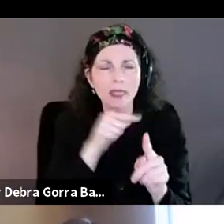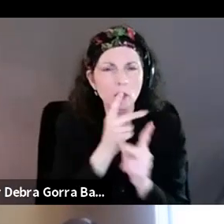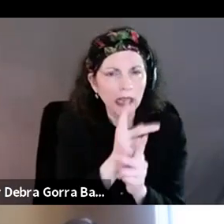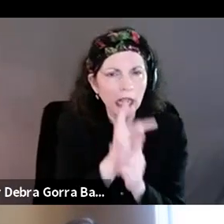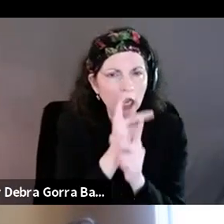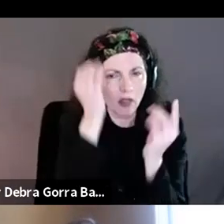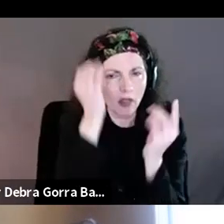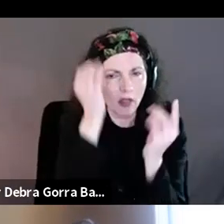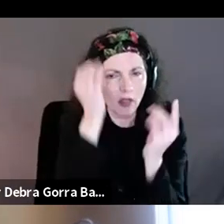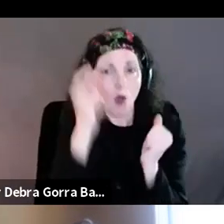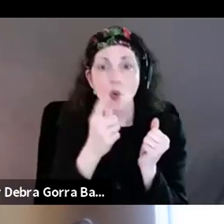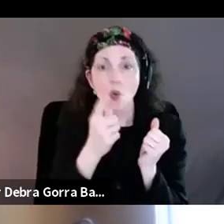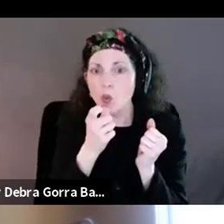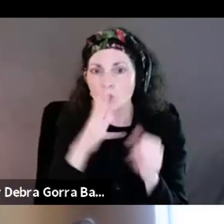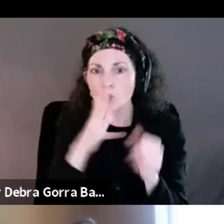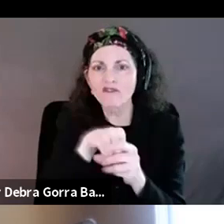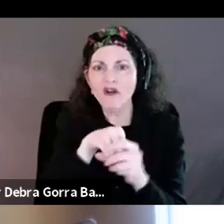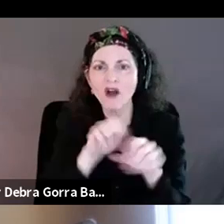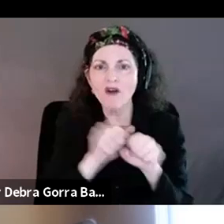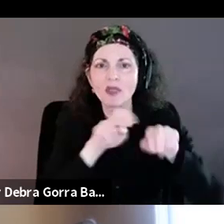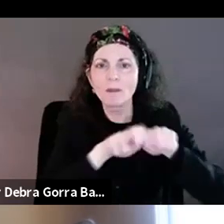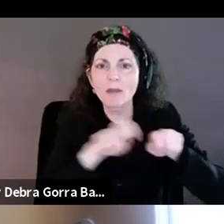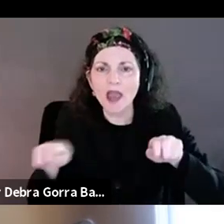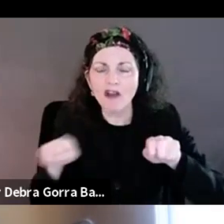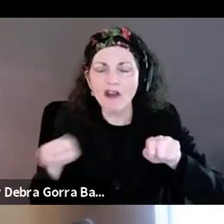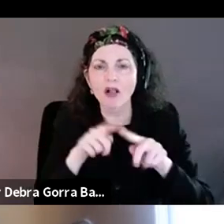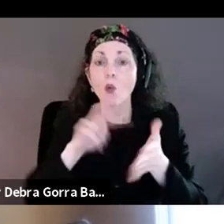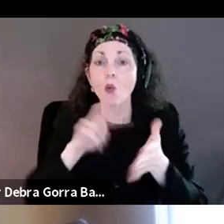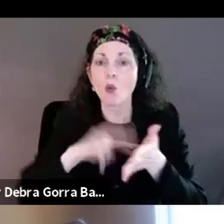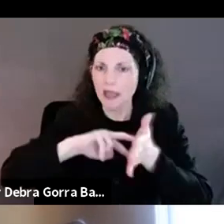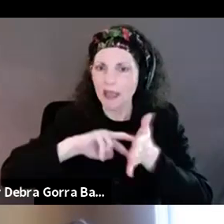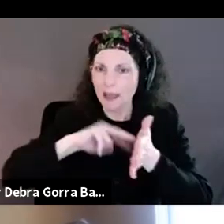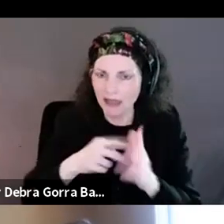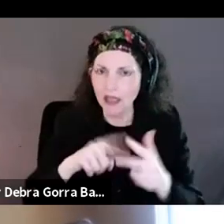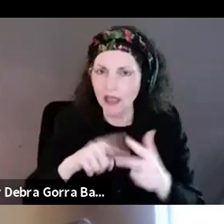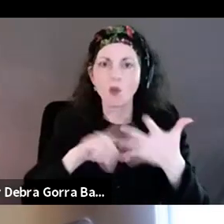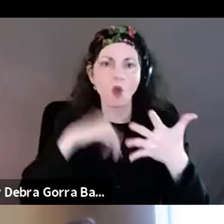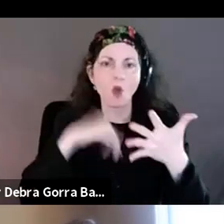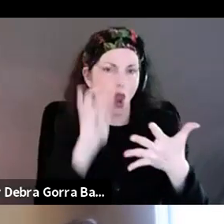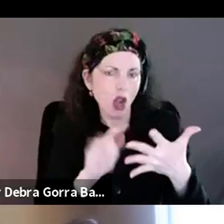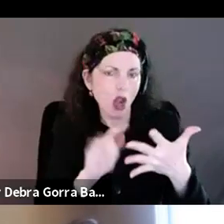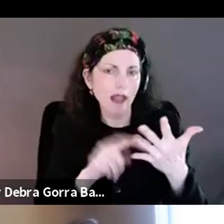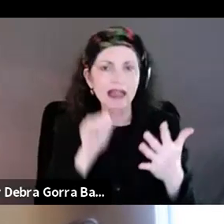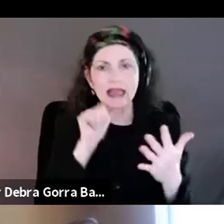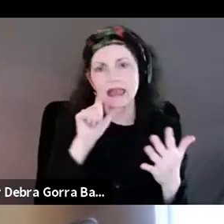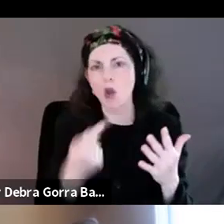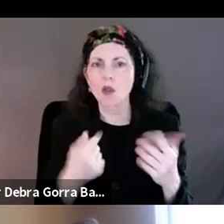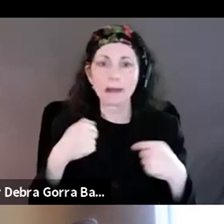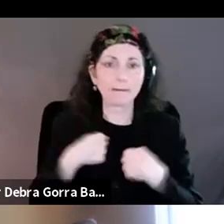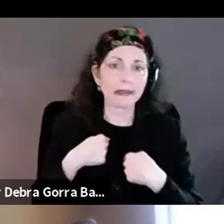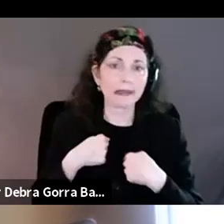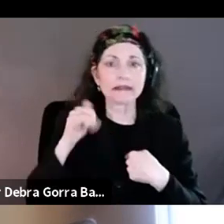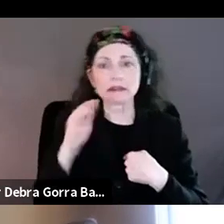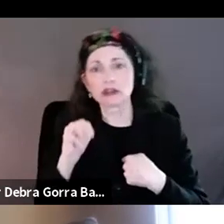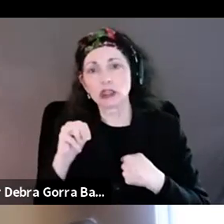on the panel and what is that going to mean? And, and, and making sure that it's not just, you know, um, me and Jim and Judy talking about the film and making